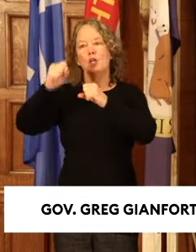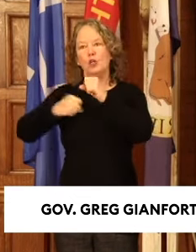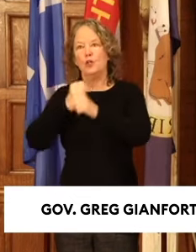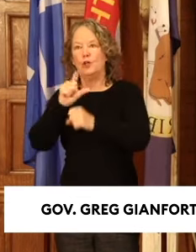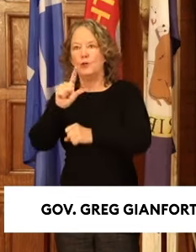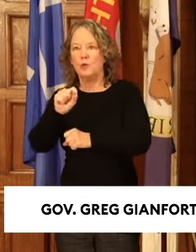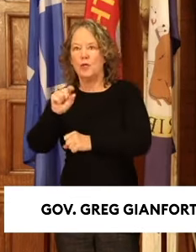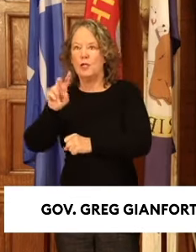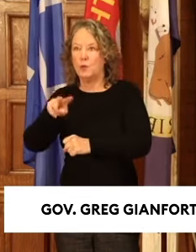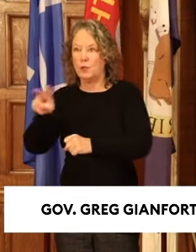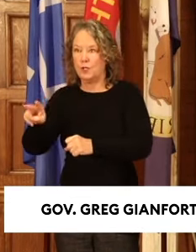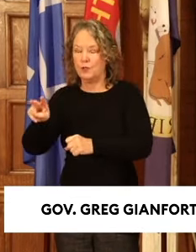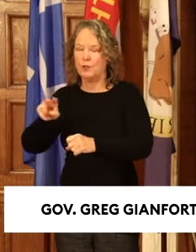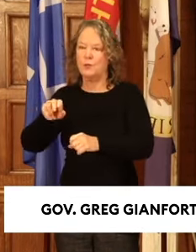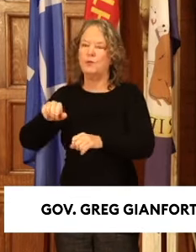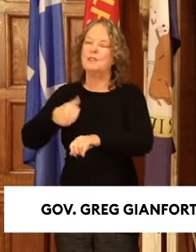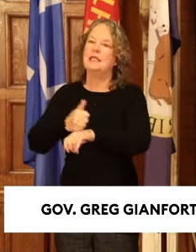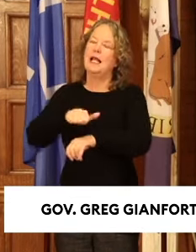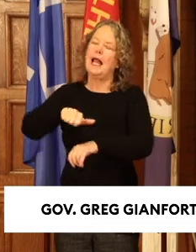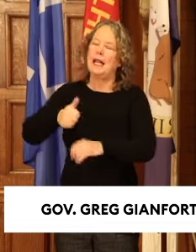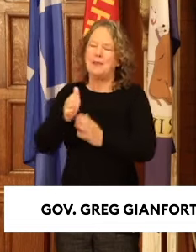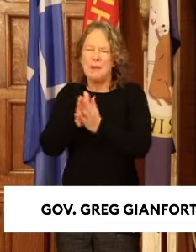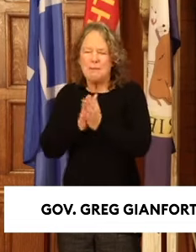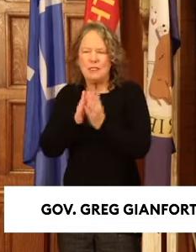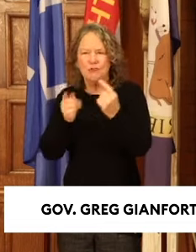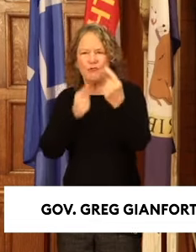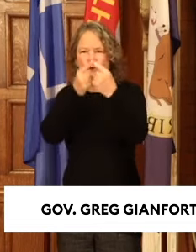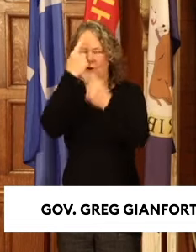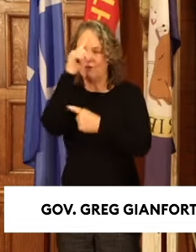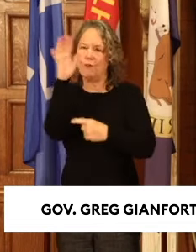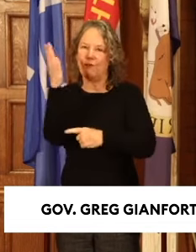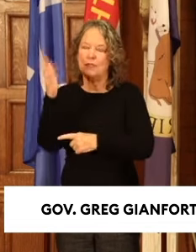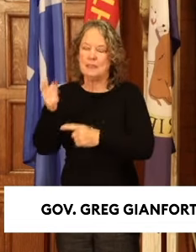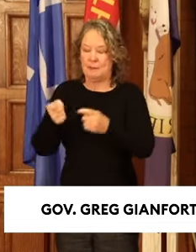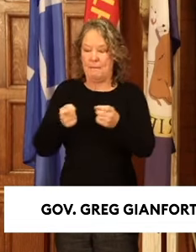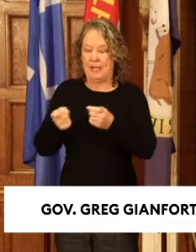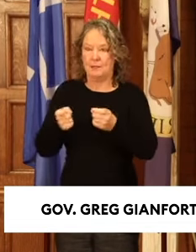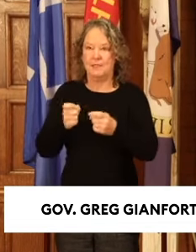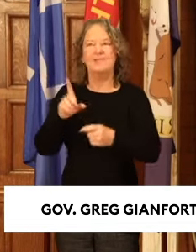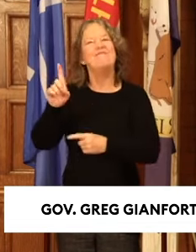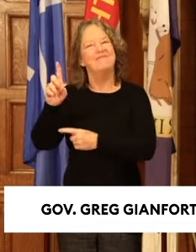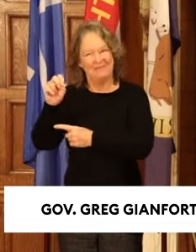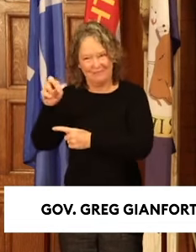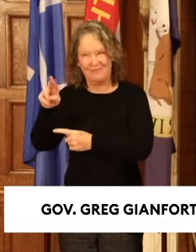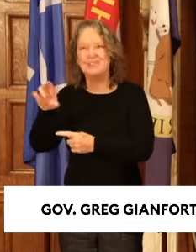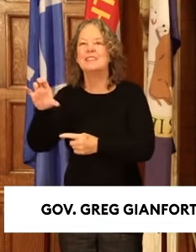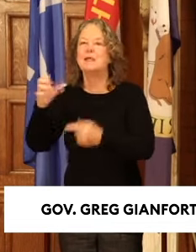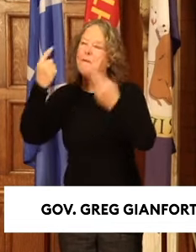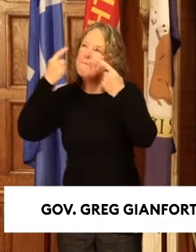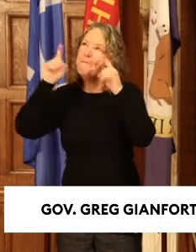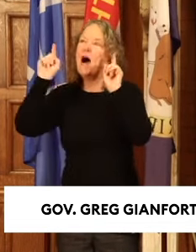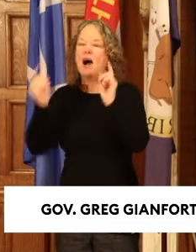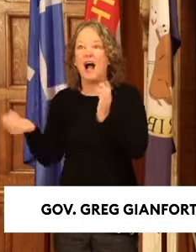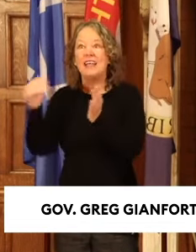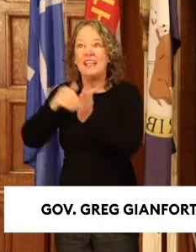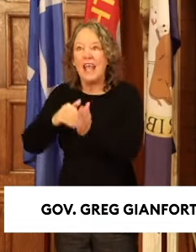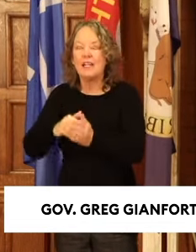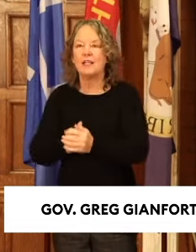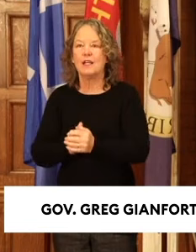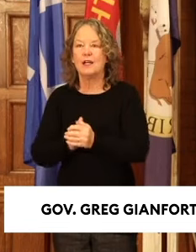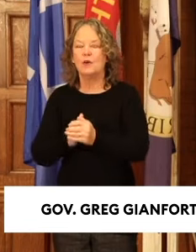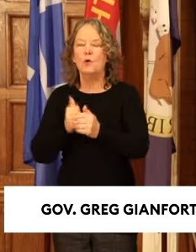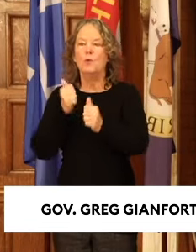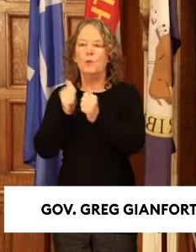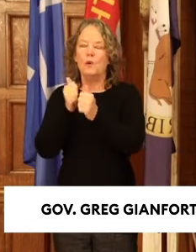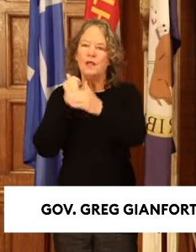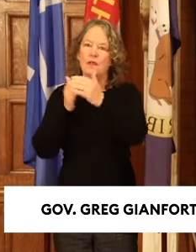we set another ambitious goal for forest management and DNRC got it done again. Under the leadership